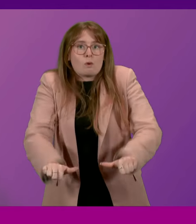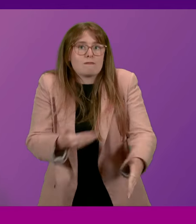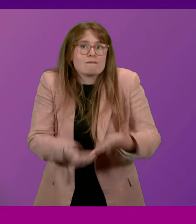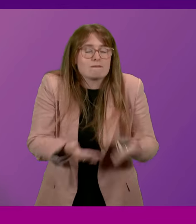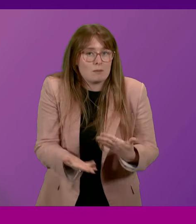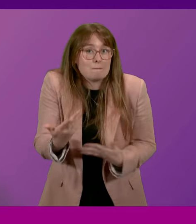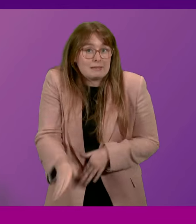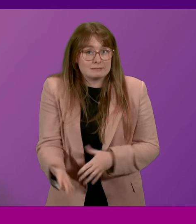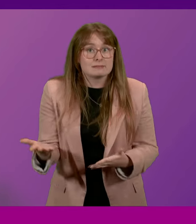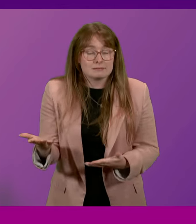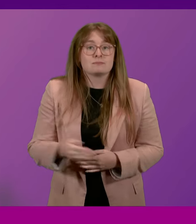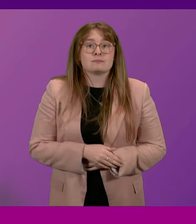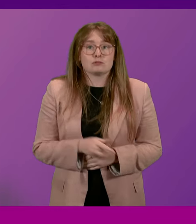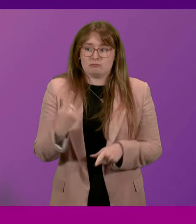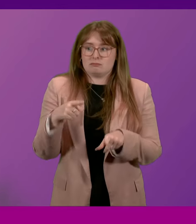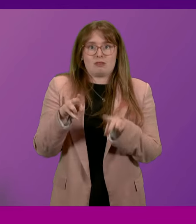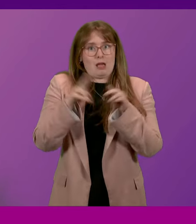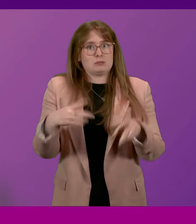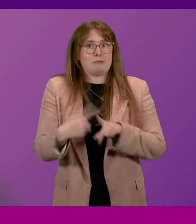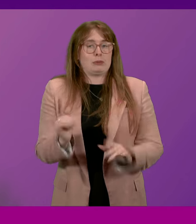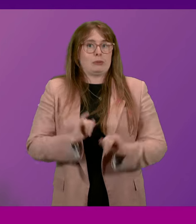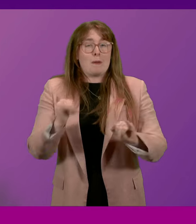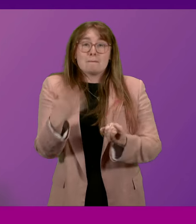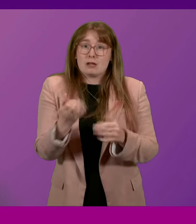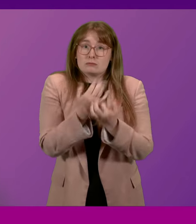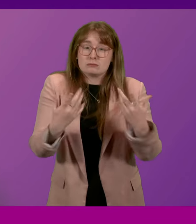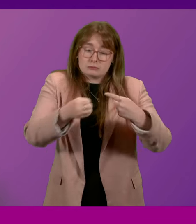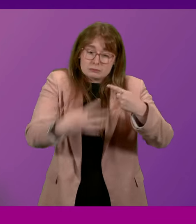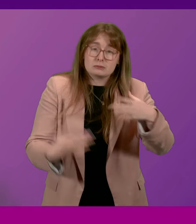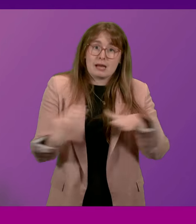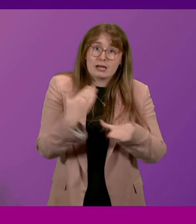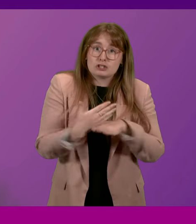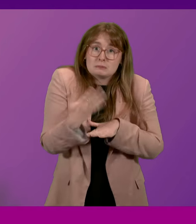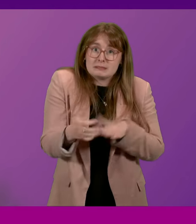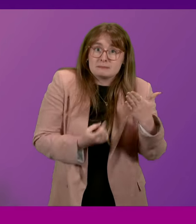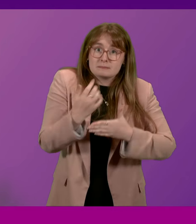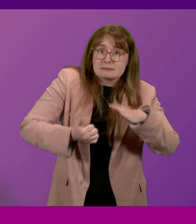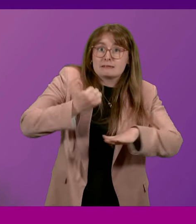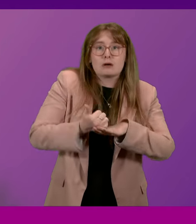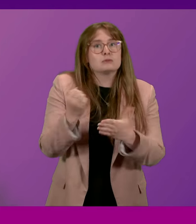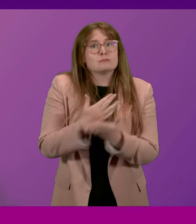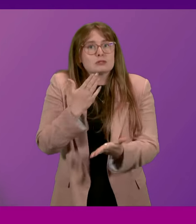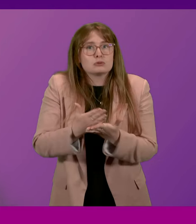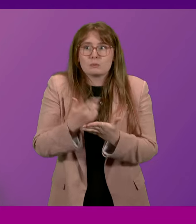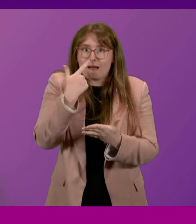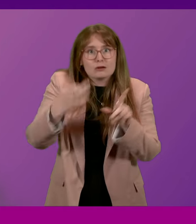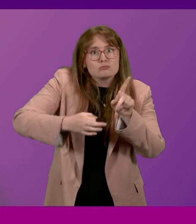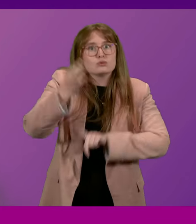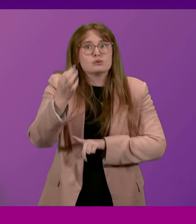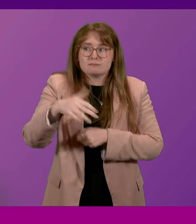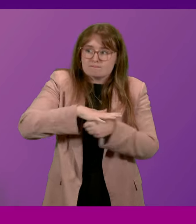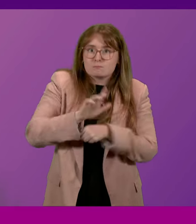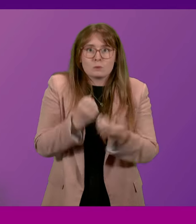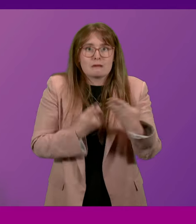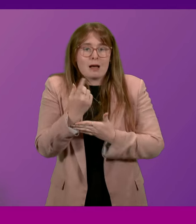housing emergency. There is a range of action that is being undertaken to ensure that we improve the position